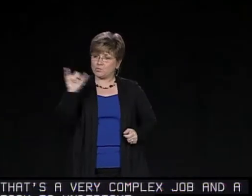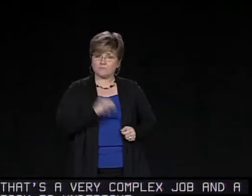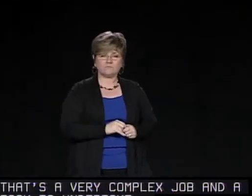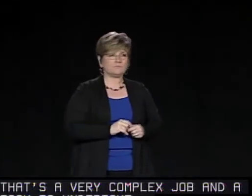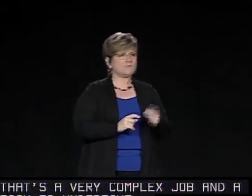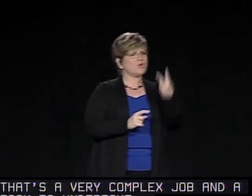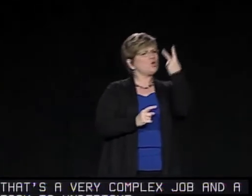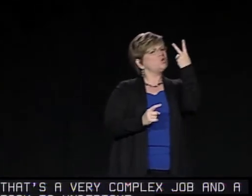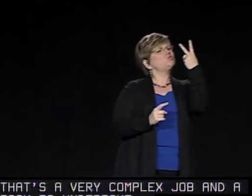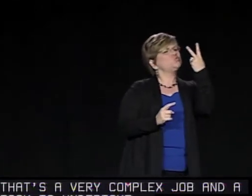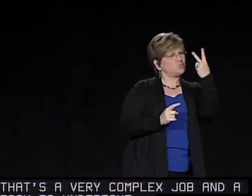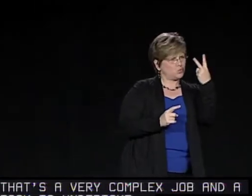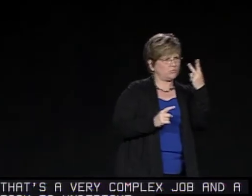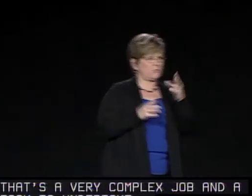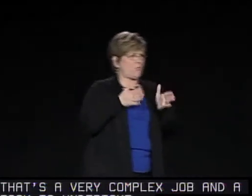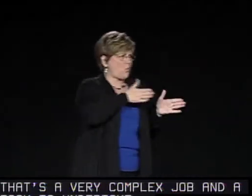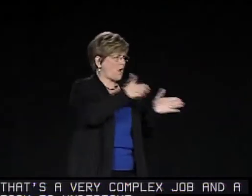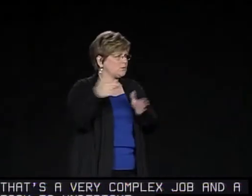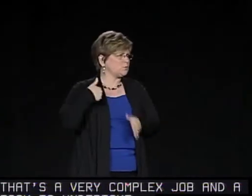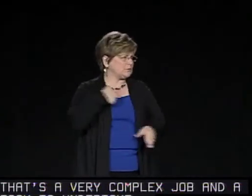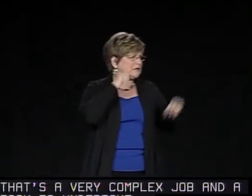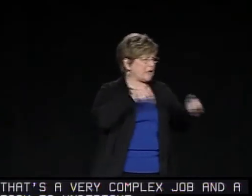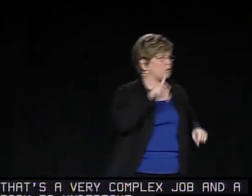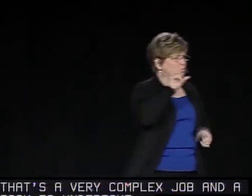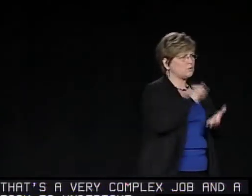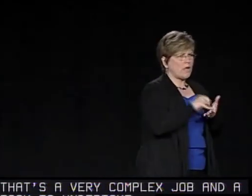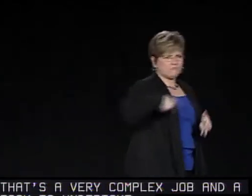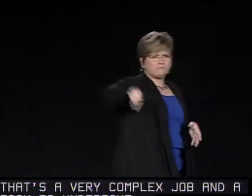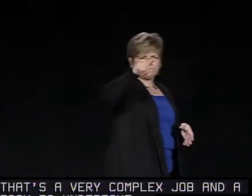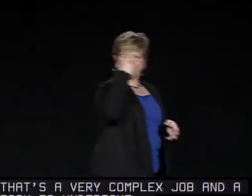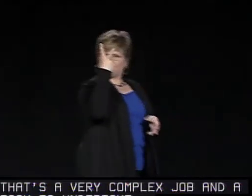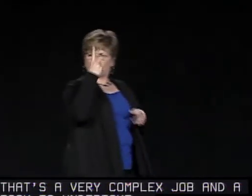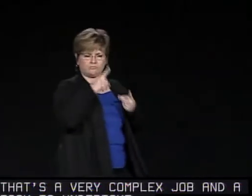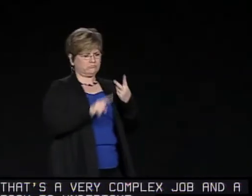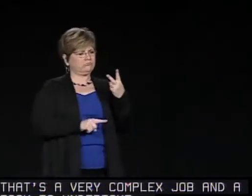It includes a team of people. And there are two ways that we can do that.